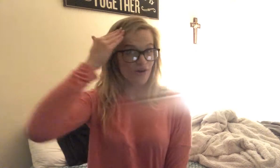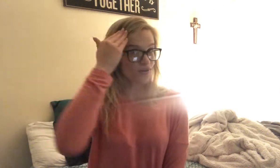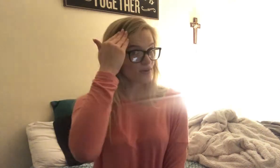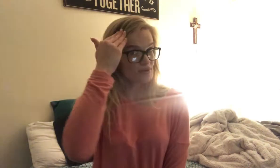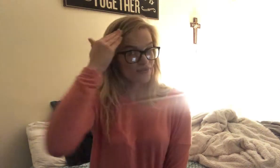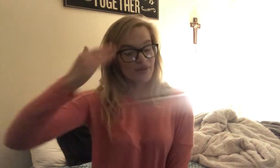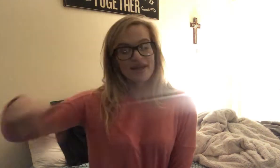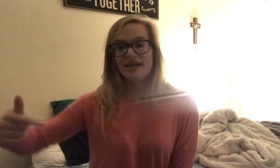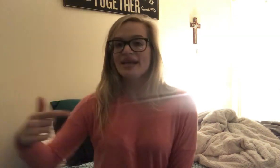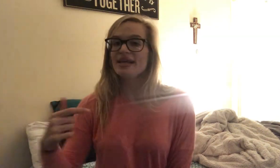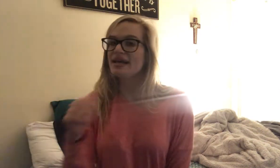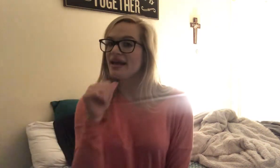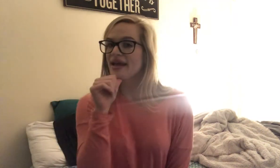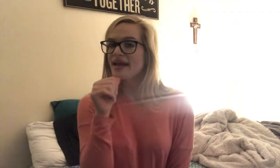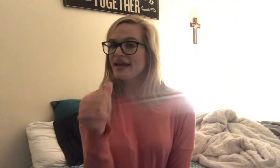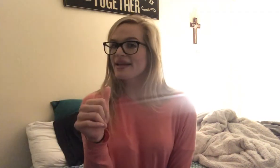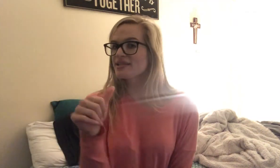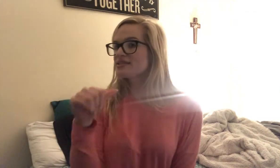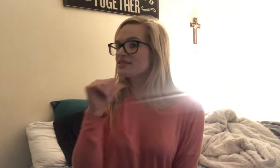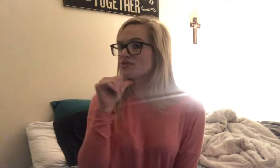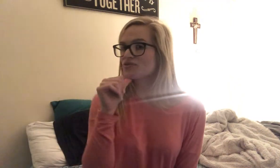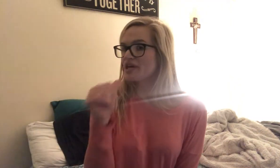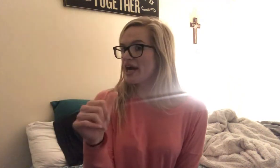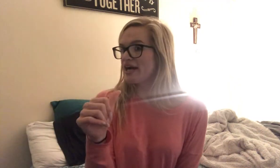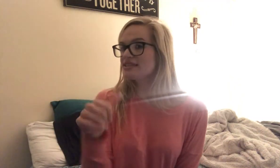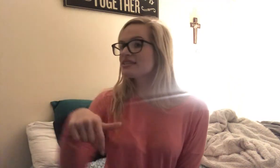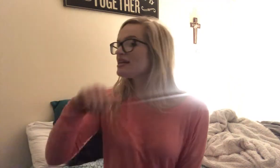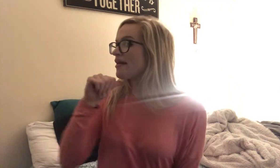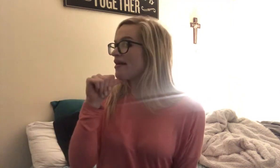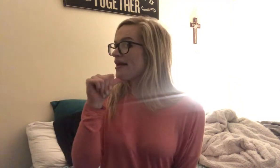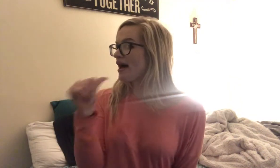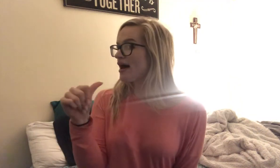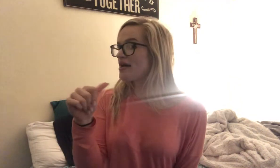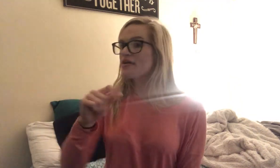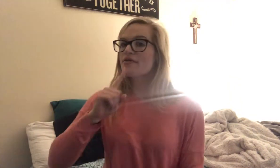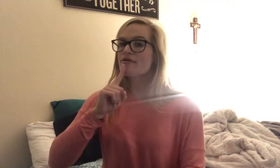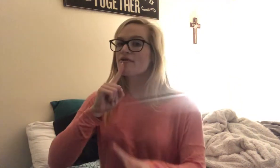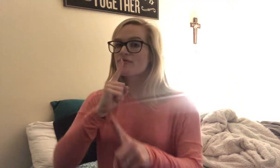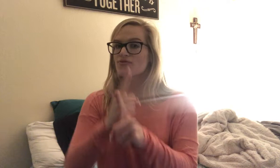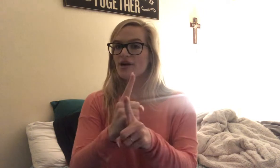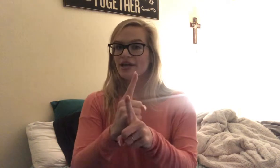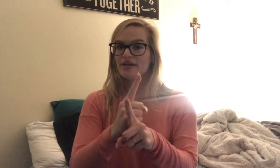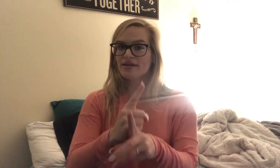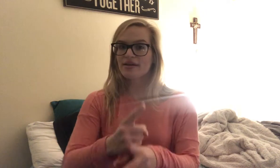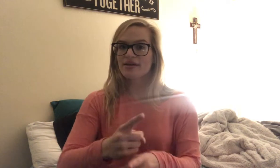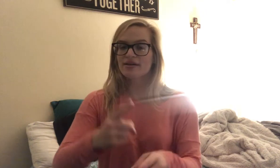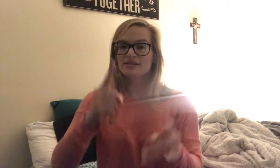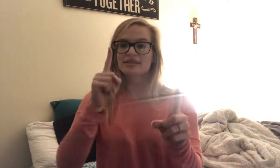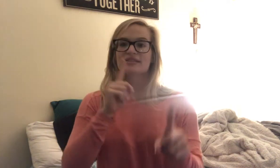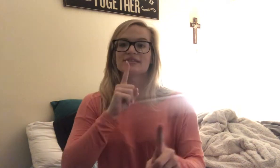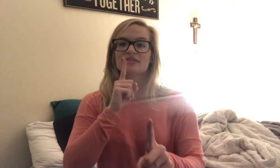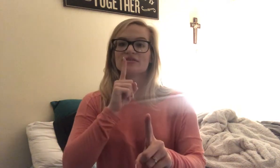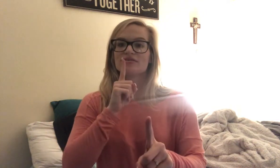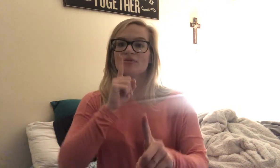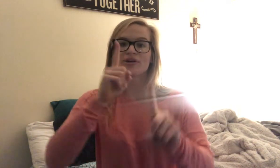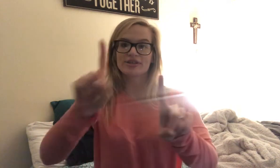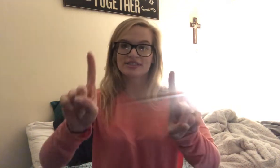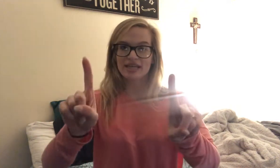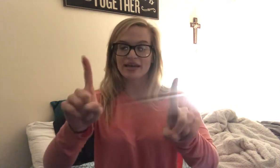it ain't. So, not. Not. Right. This is your two pointers again.